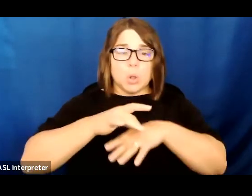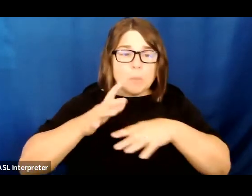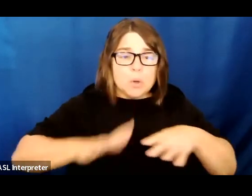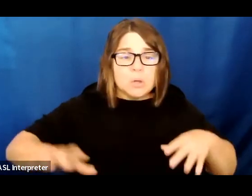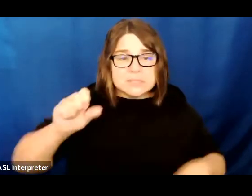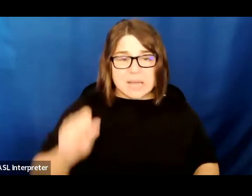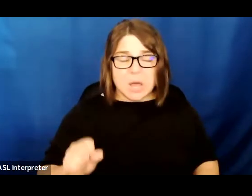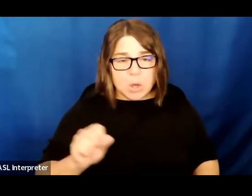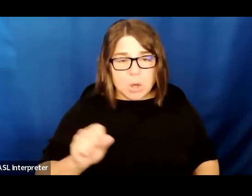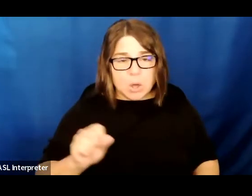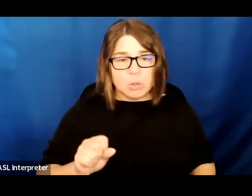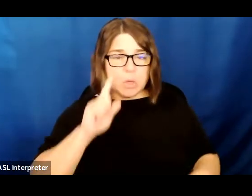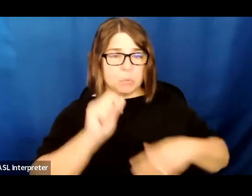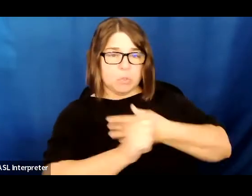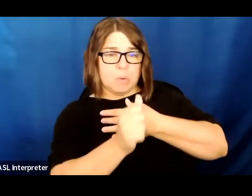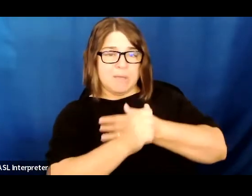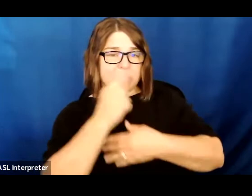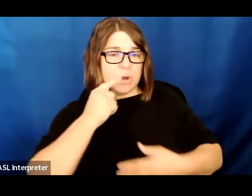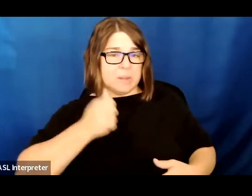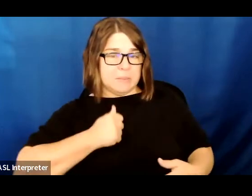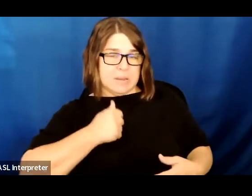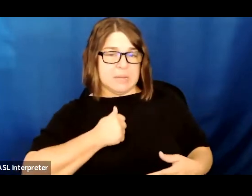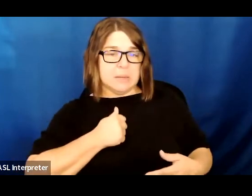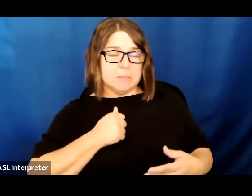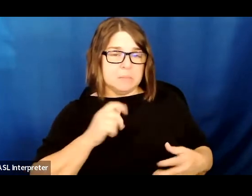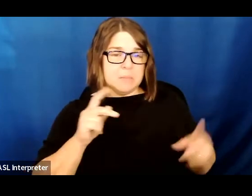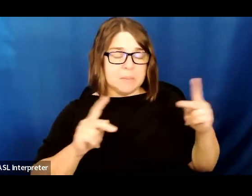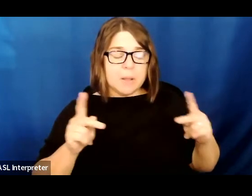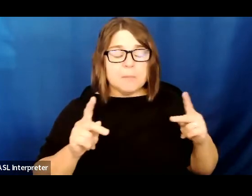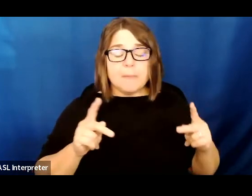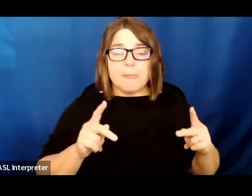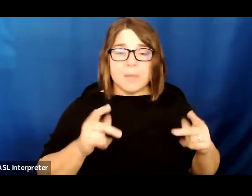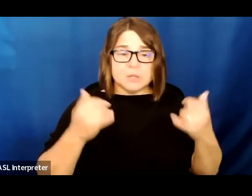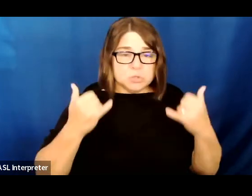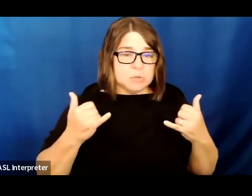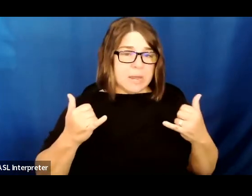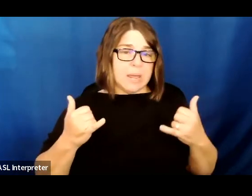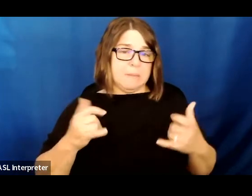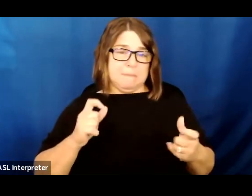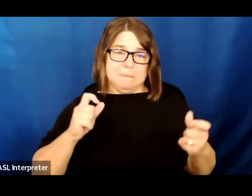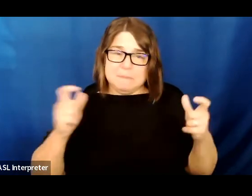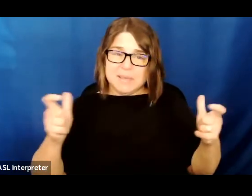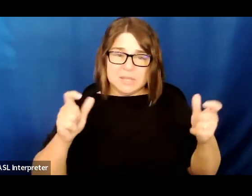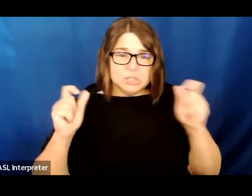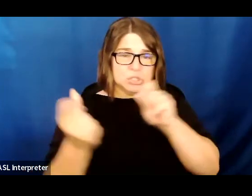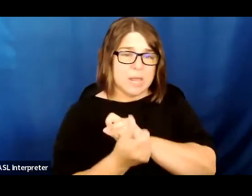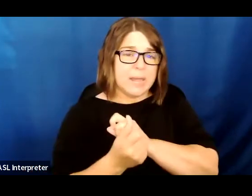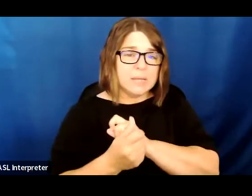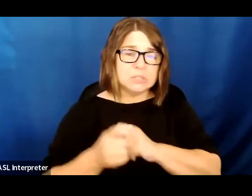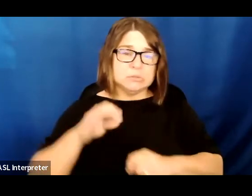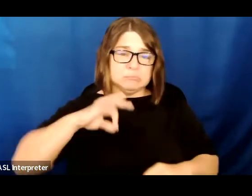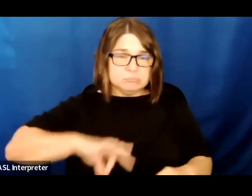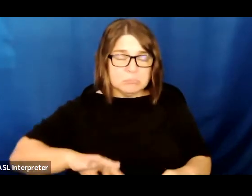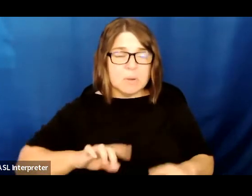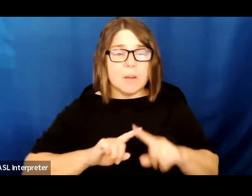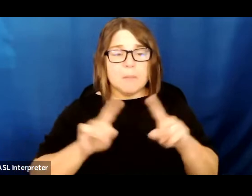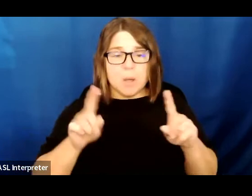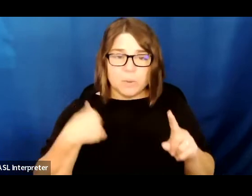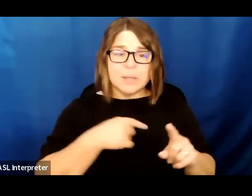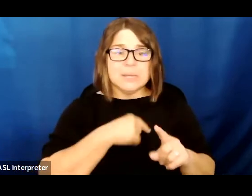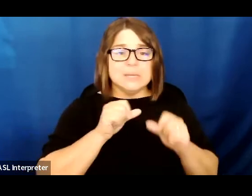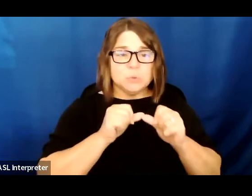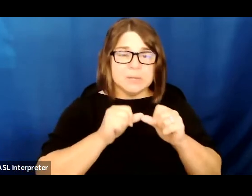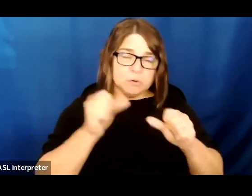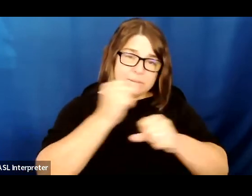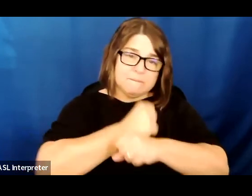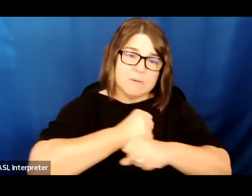Canadian public. While today is a huge step forward, we must continue to fight for border justice for refugees and for migrants.